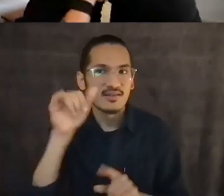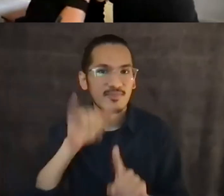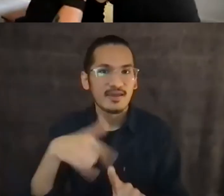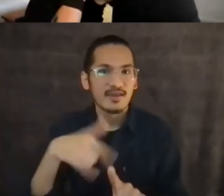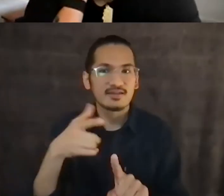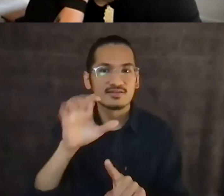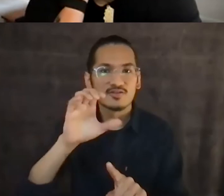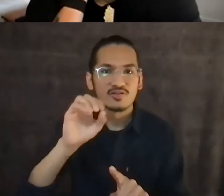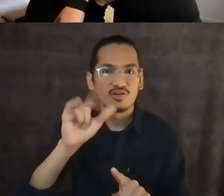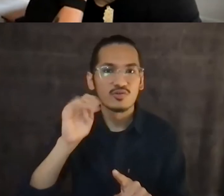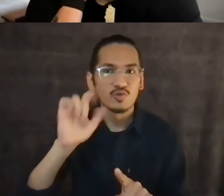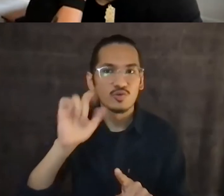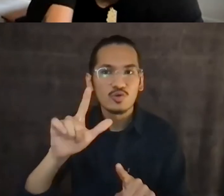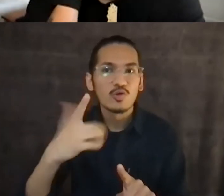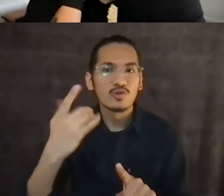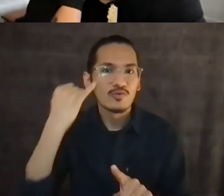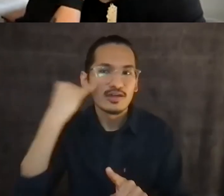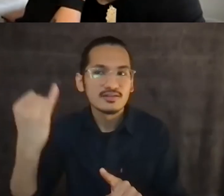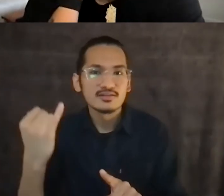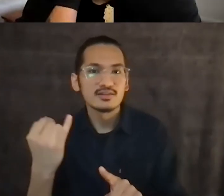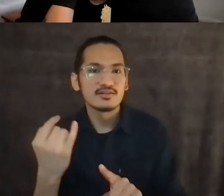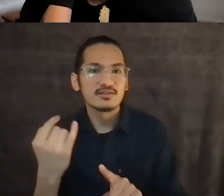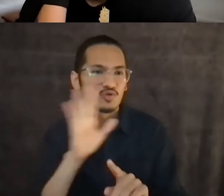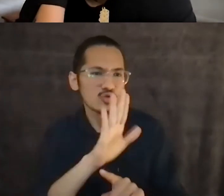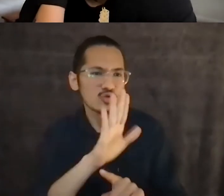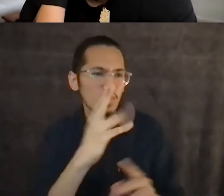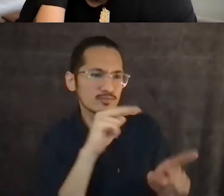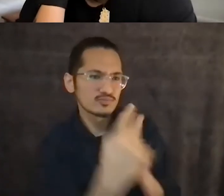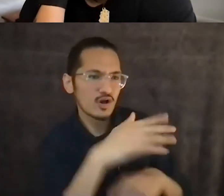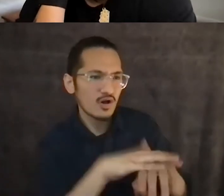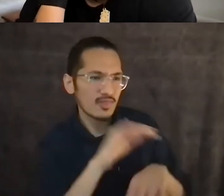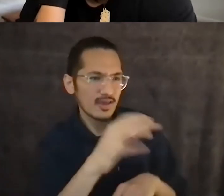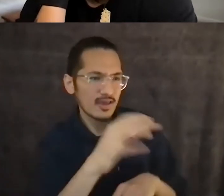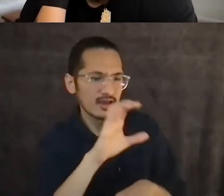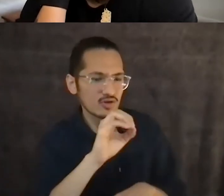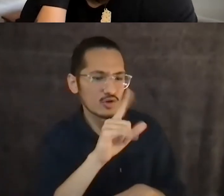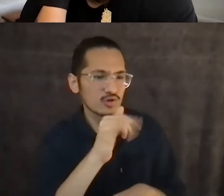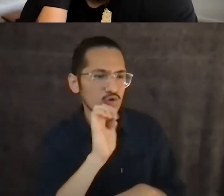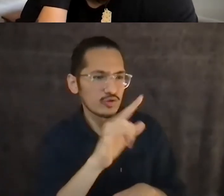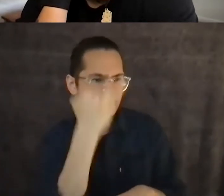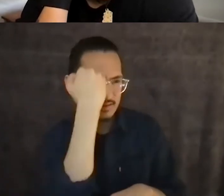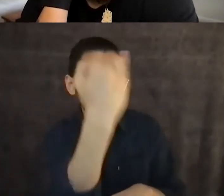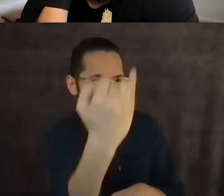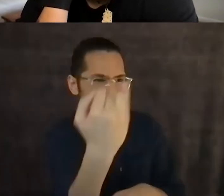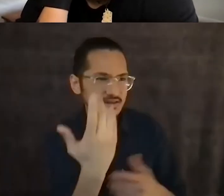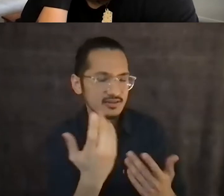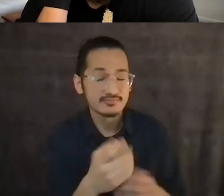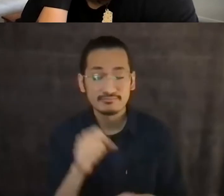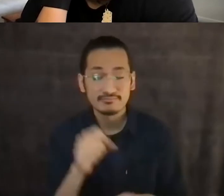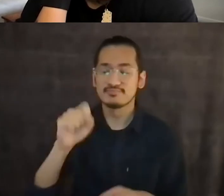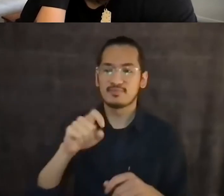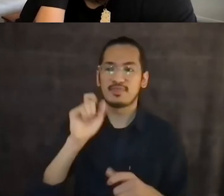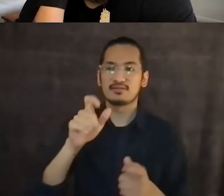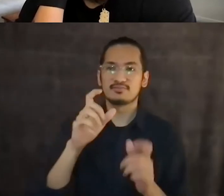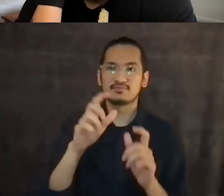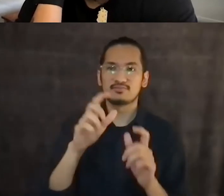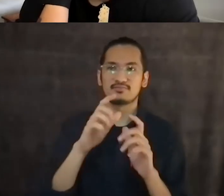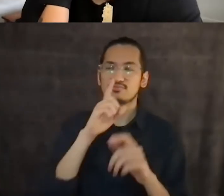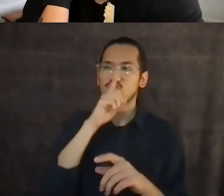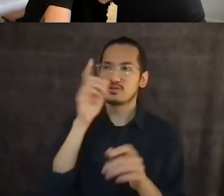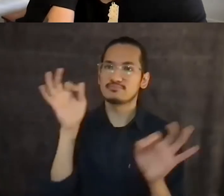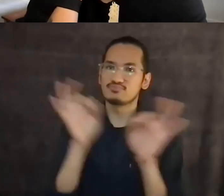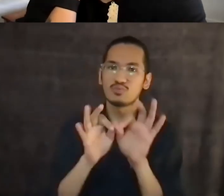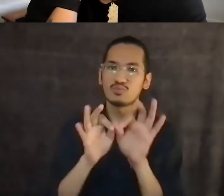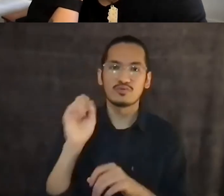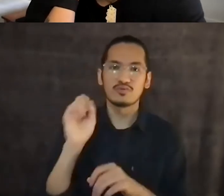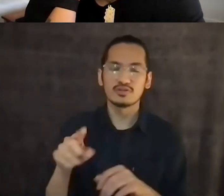value on this percent. Oh yeah, this is a super important question. Um, you know,